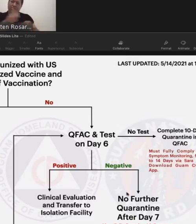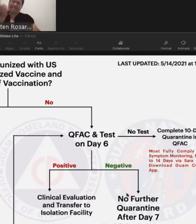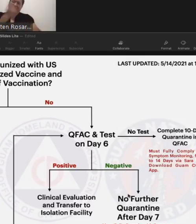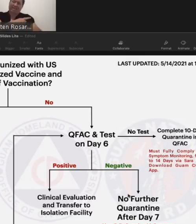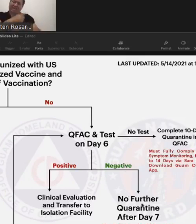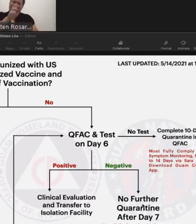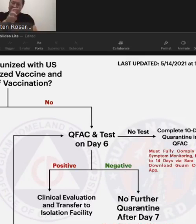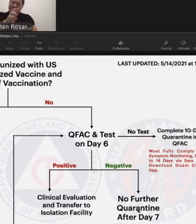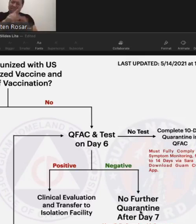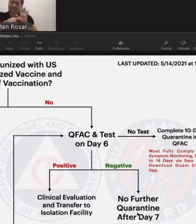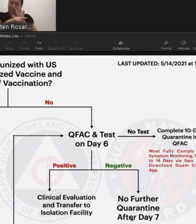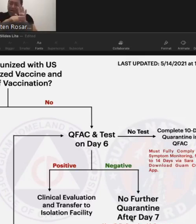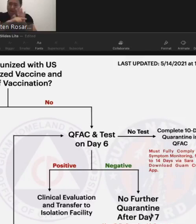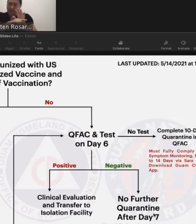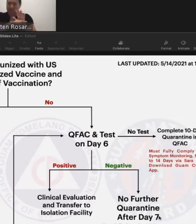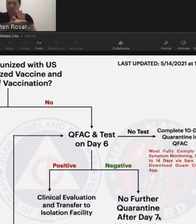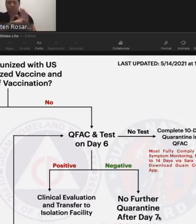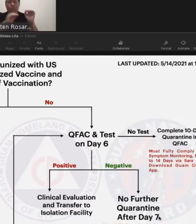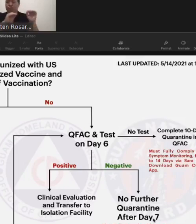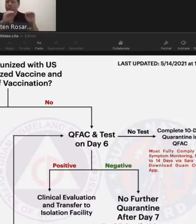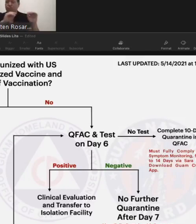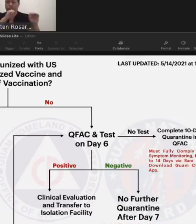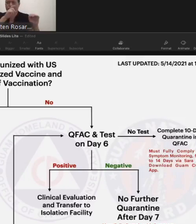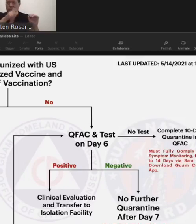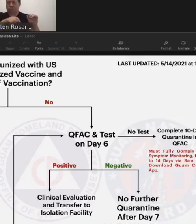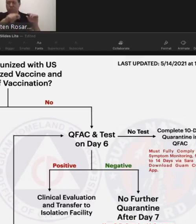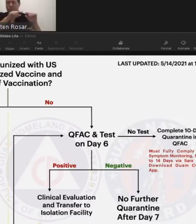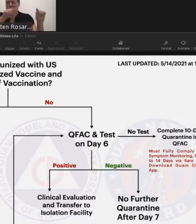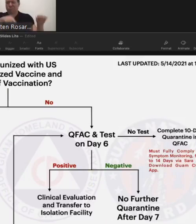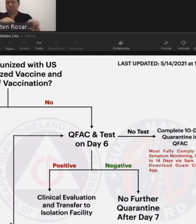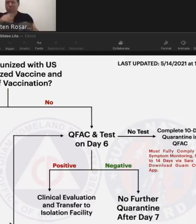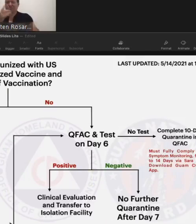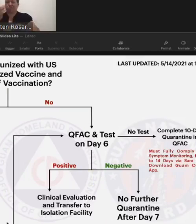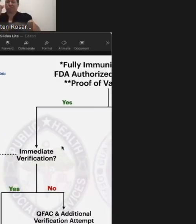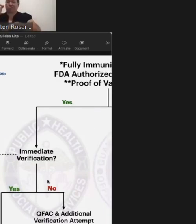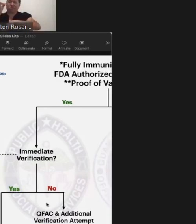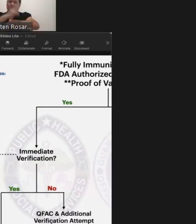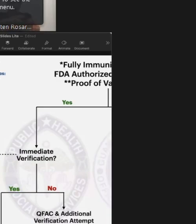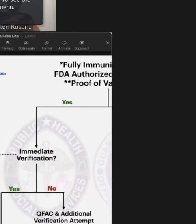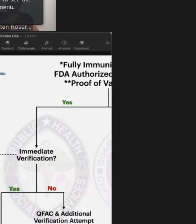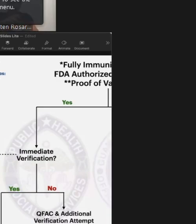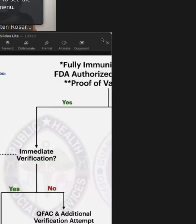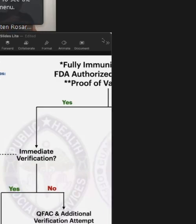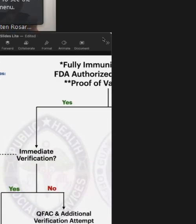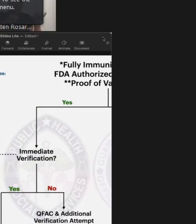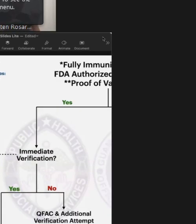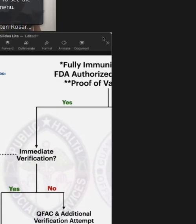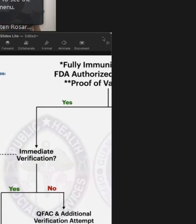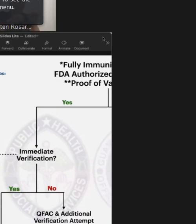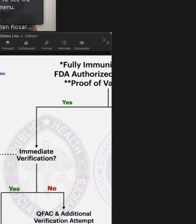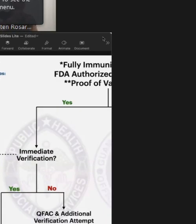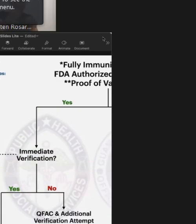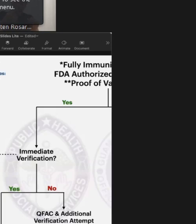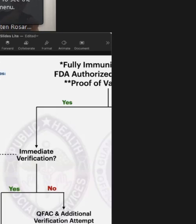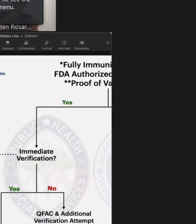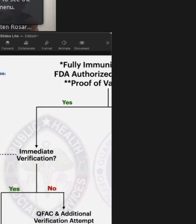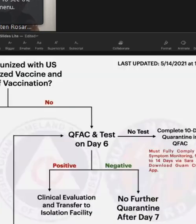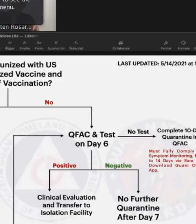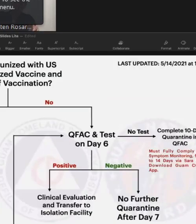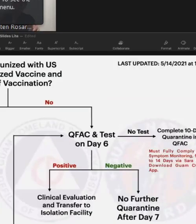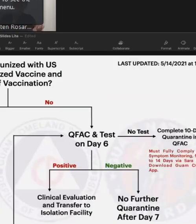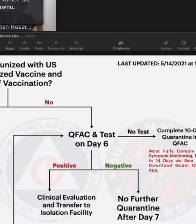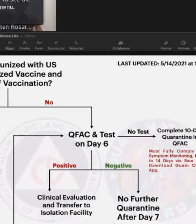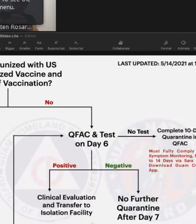Negative No Further Quarantine After Day 7 But just Like everyone Else That enters Guam You have To